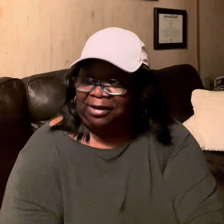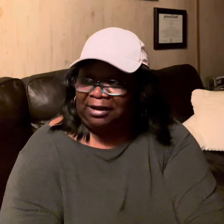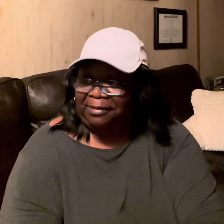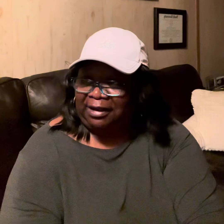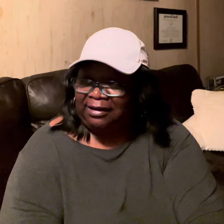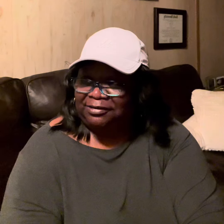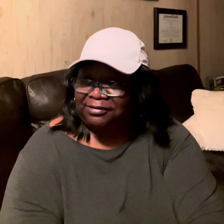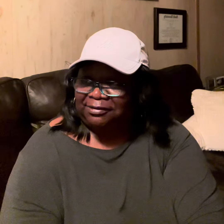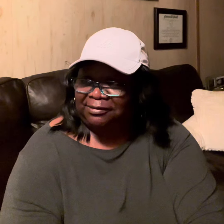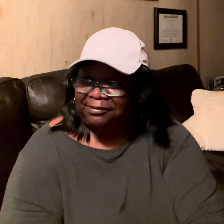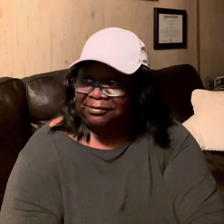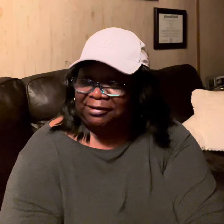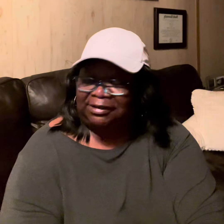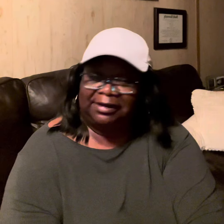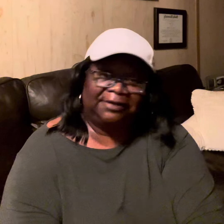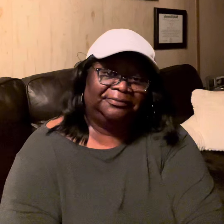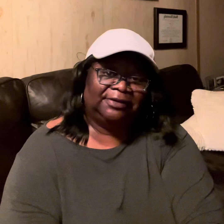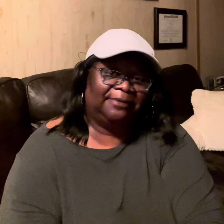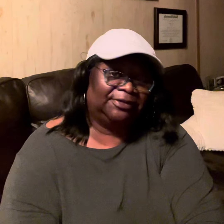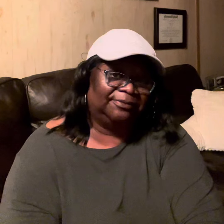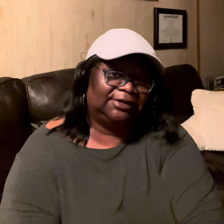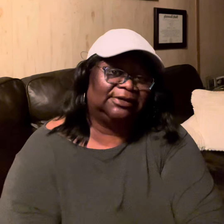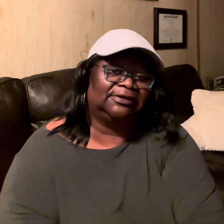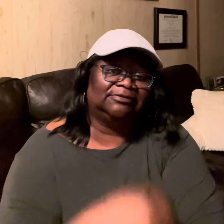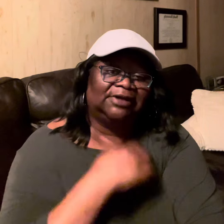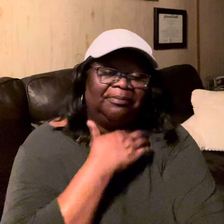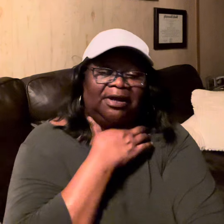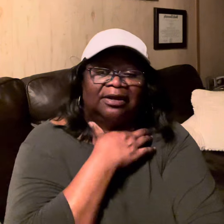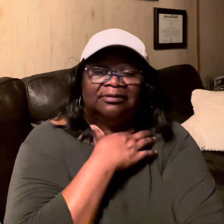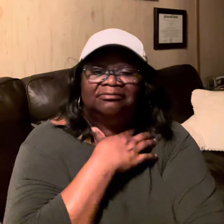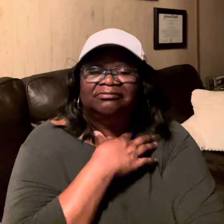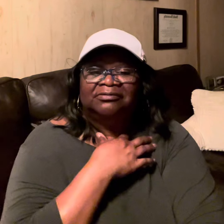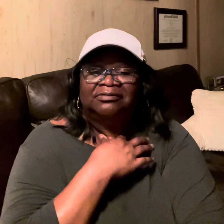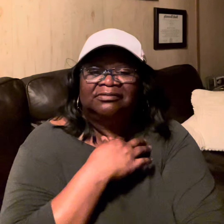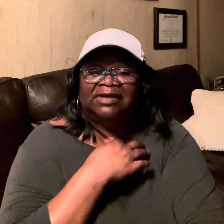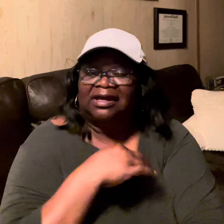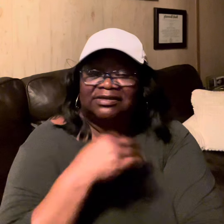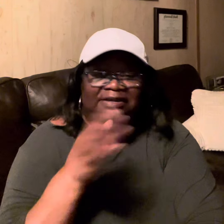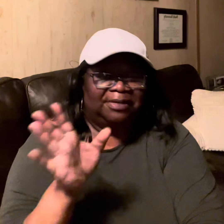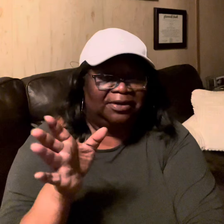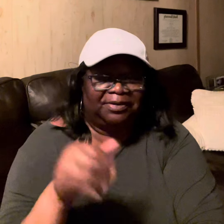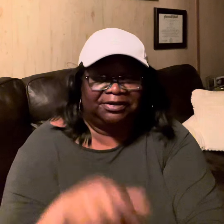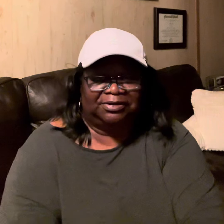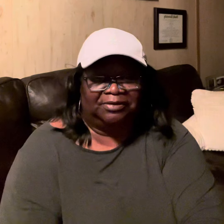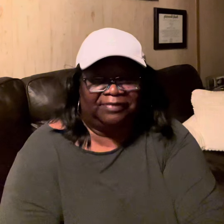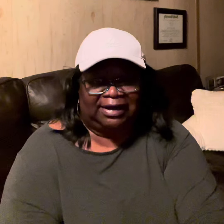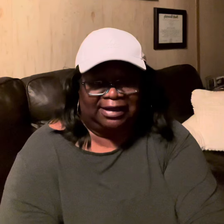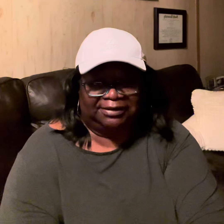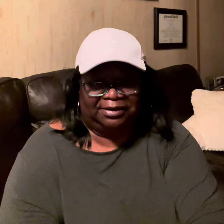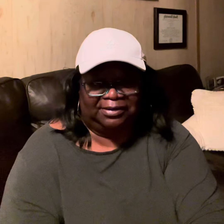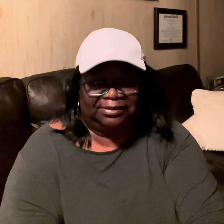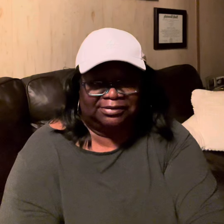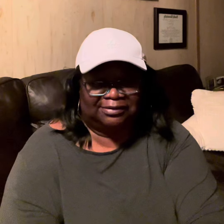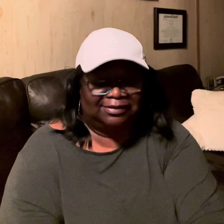mukbangs yeah I'm thinking I might somebody wanted to know if I like dogs well